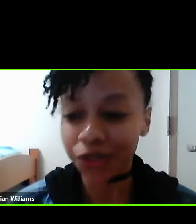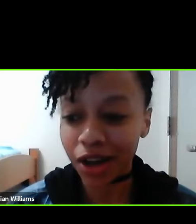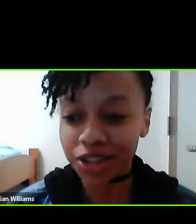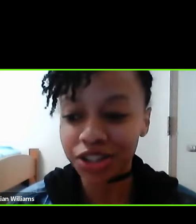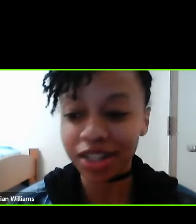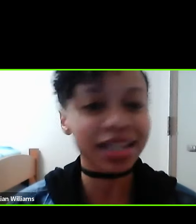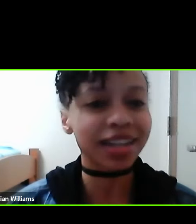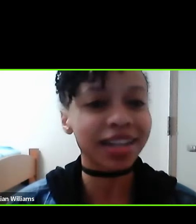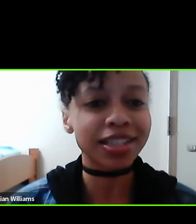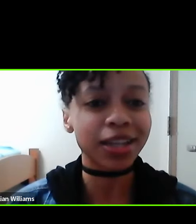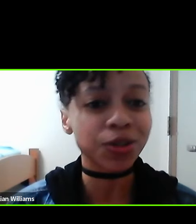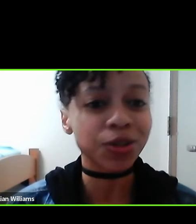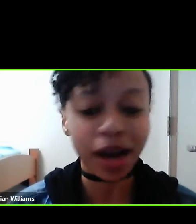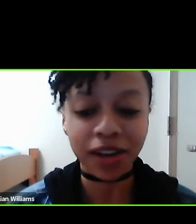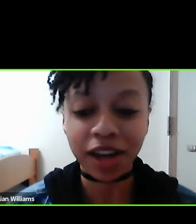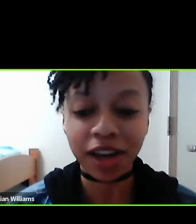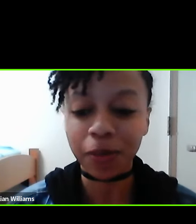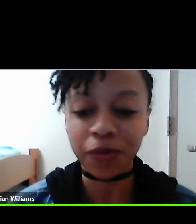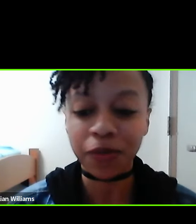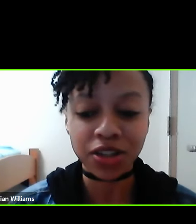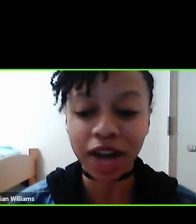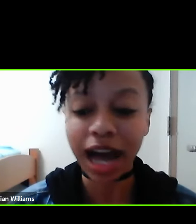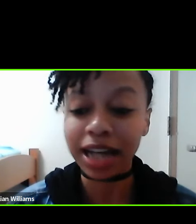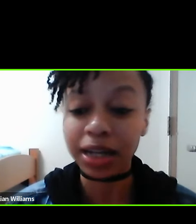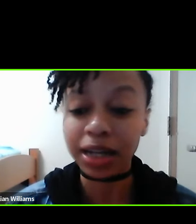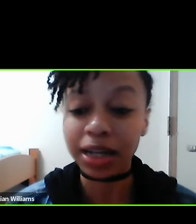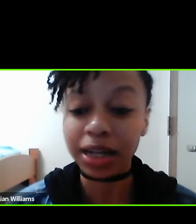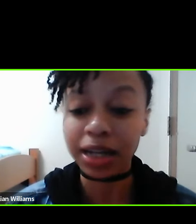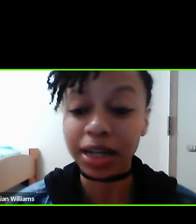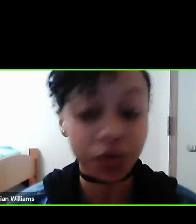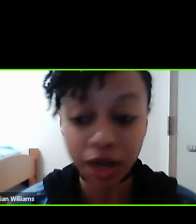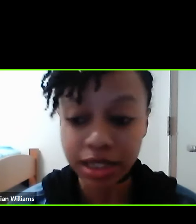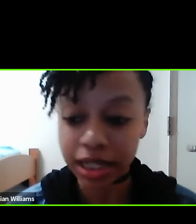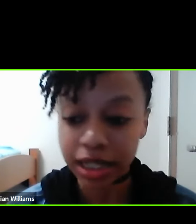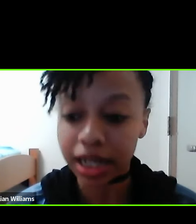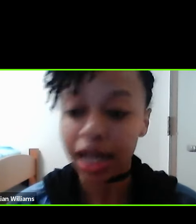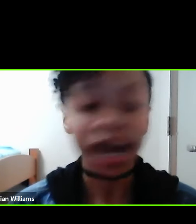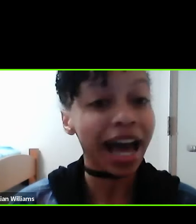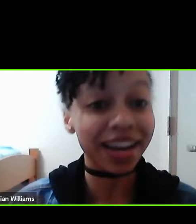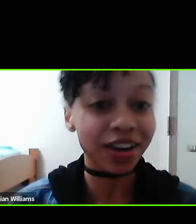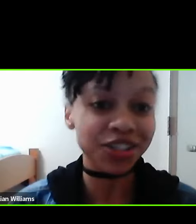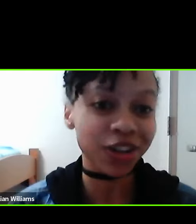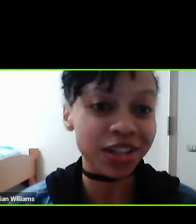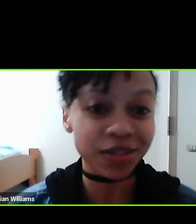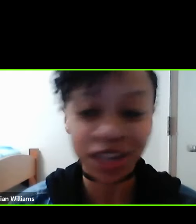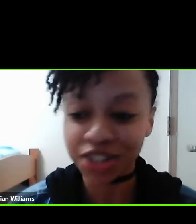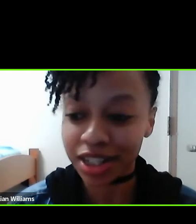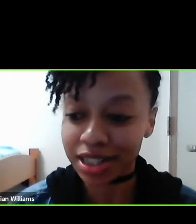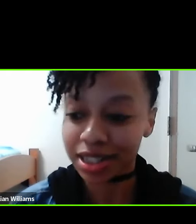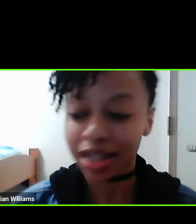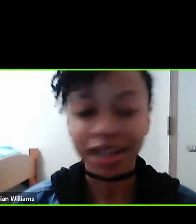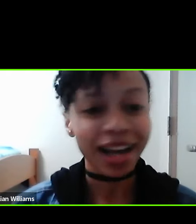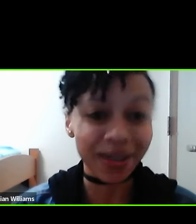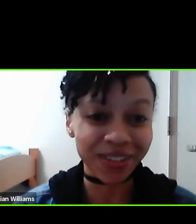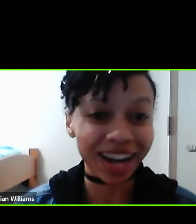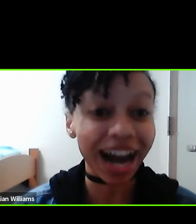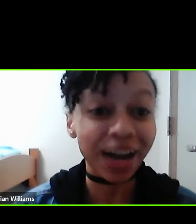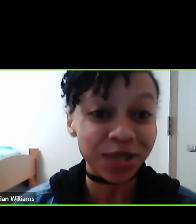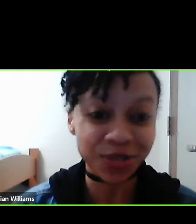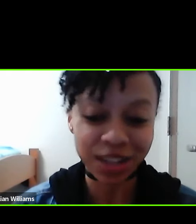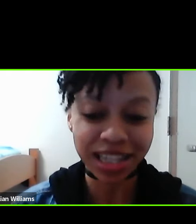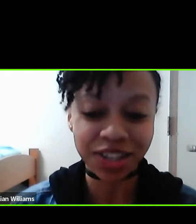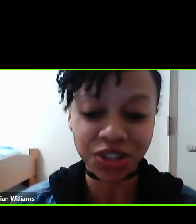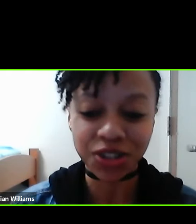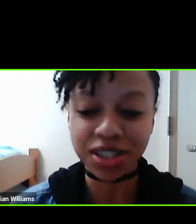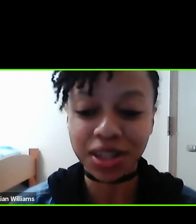ornithologist, a distinguished wildlife professor at Clemson University, and a hunter conservationist. However, I